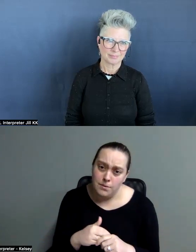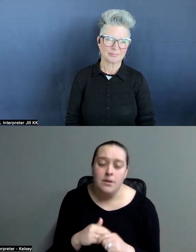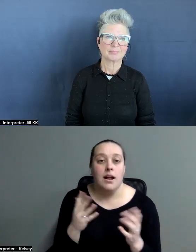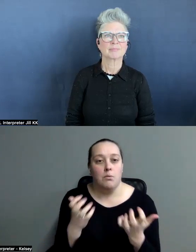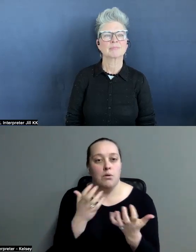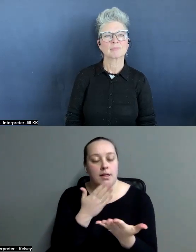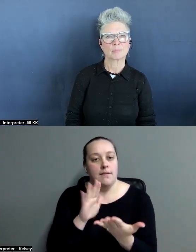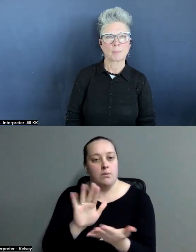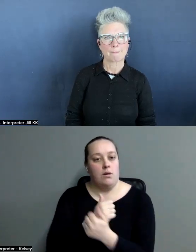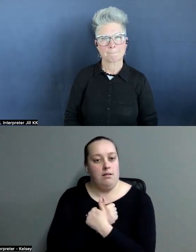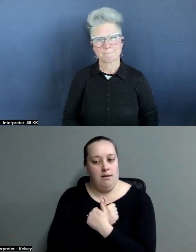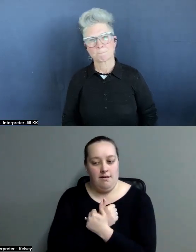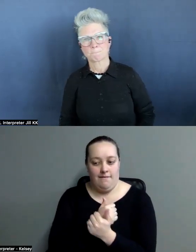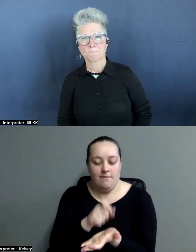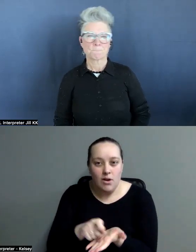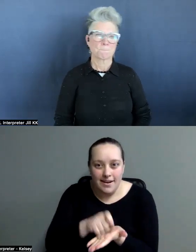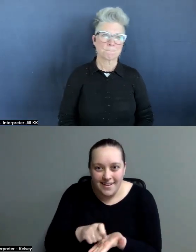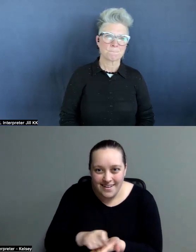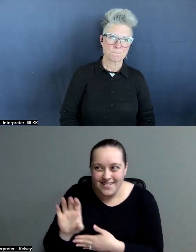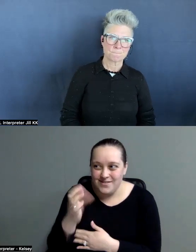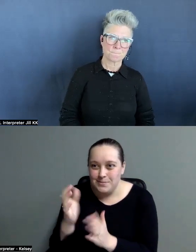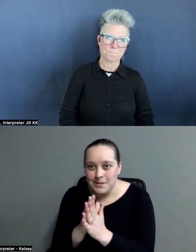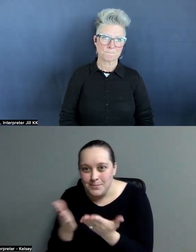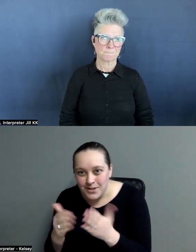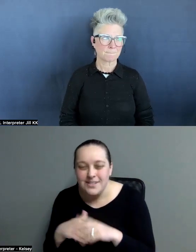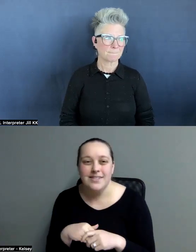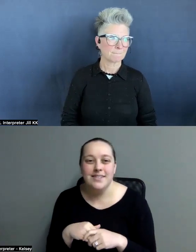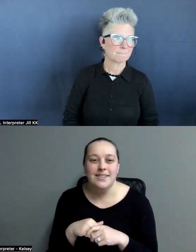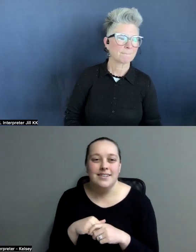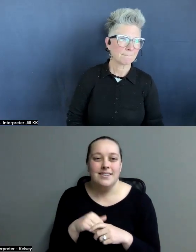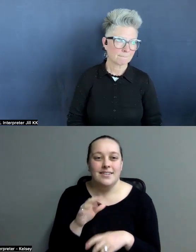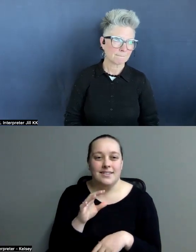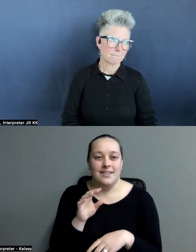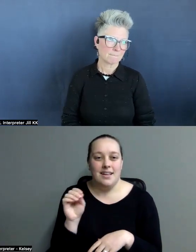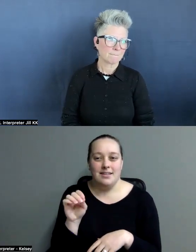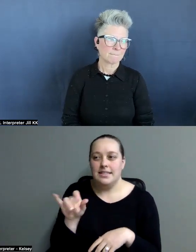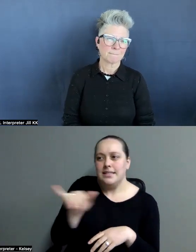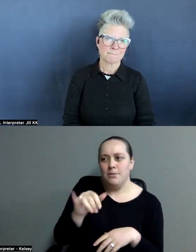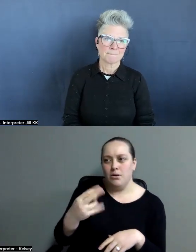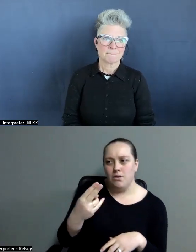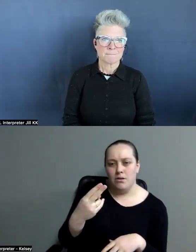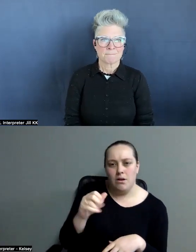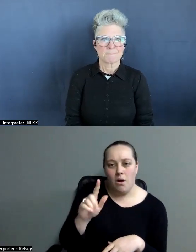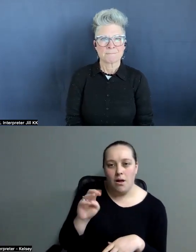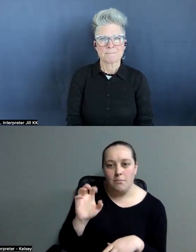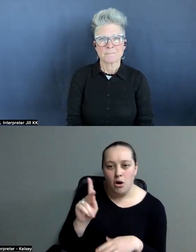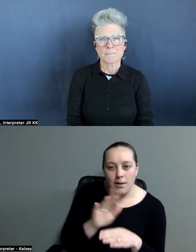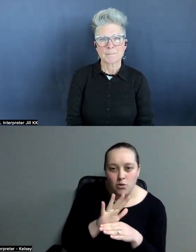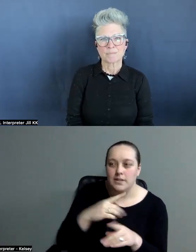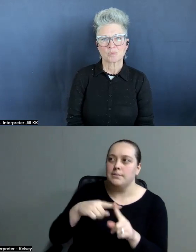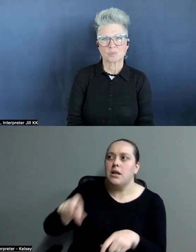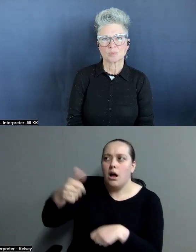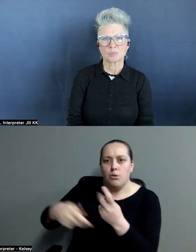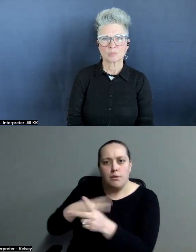love of writing Christmas books and similar to Hallmark movies and other books.